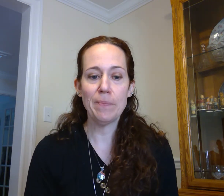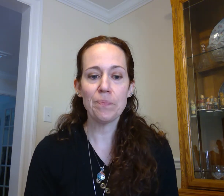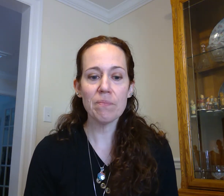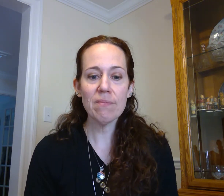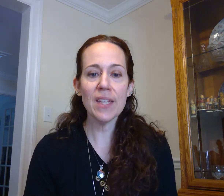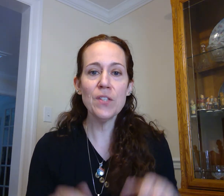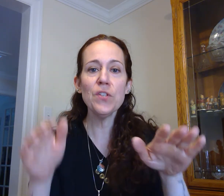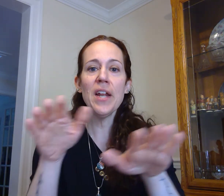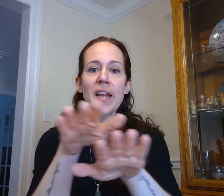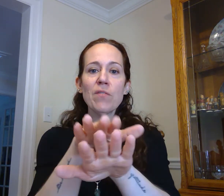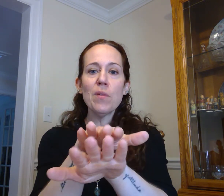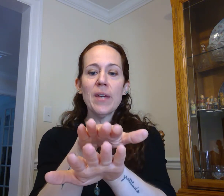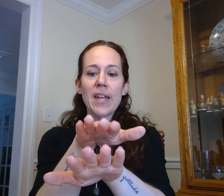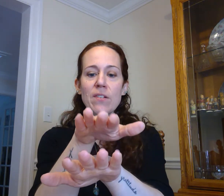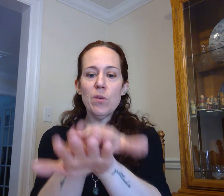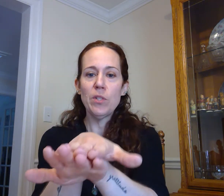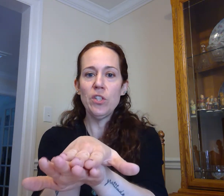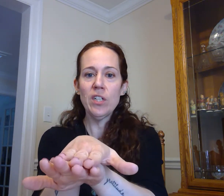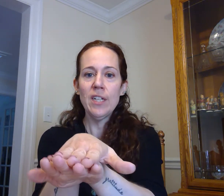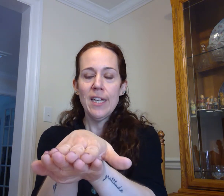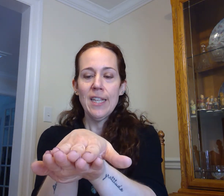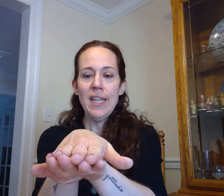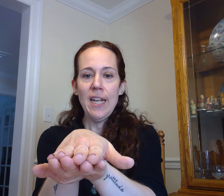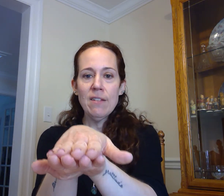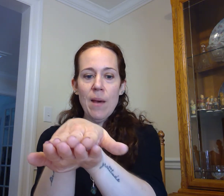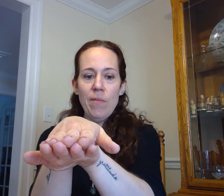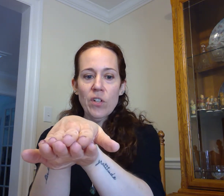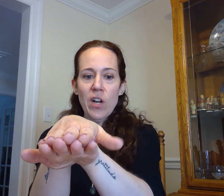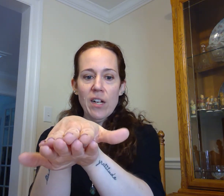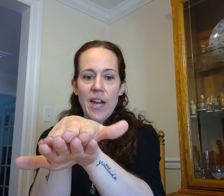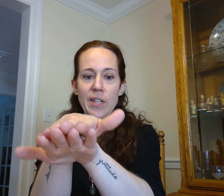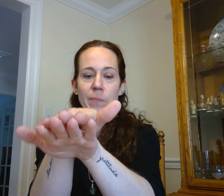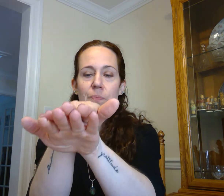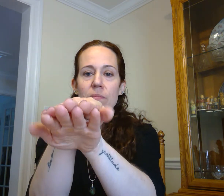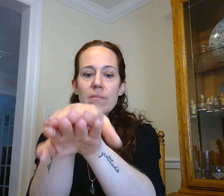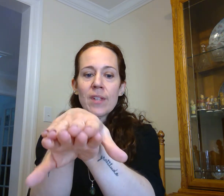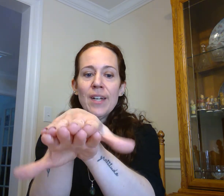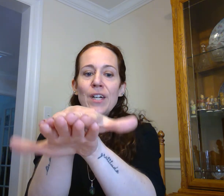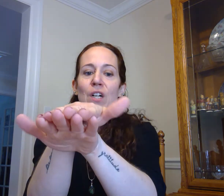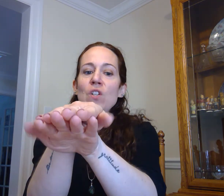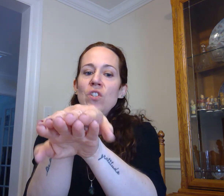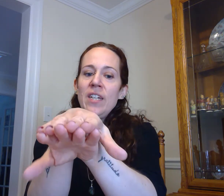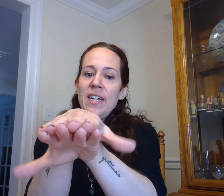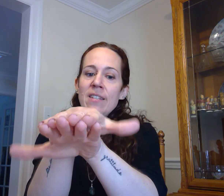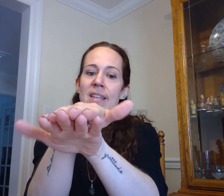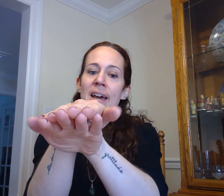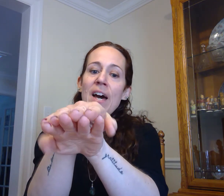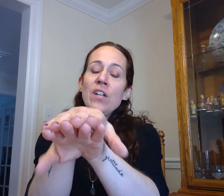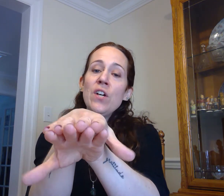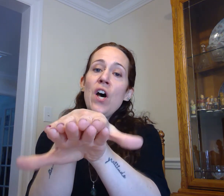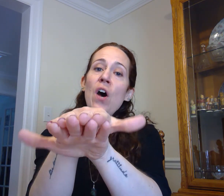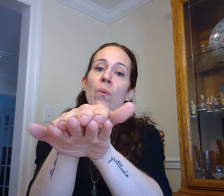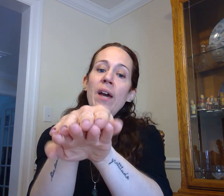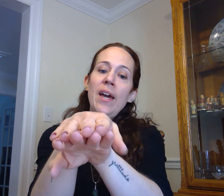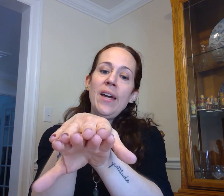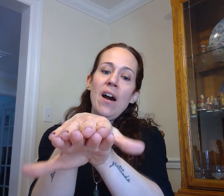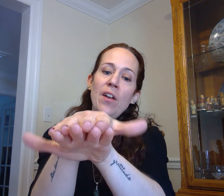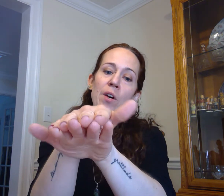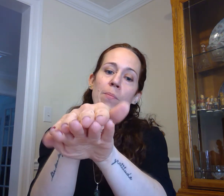let's try it again from the beginning so put your lady on top of your crocodile she sailed away on a